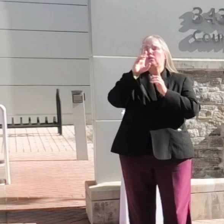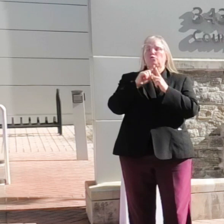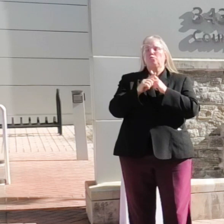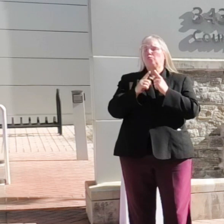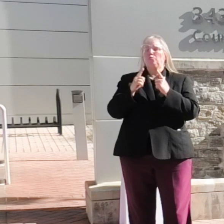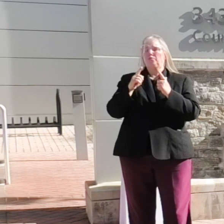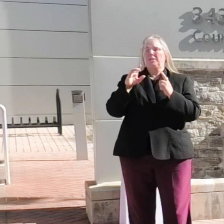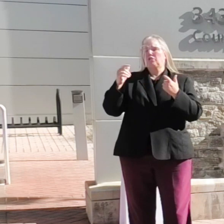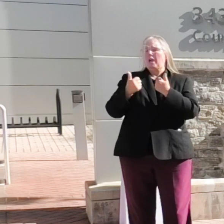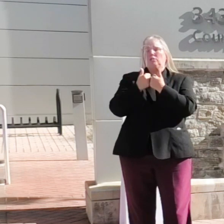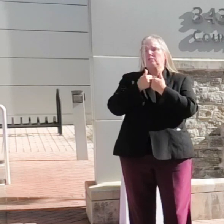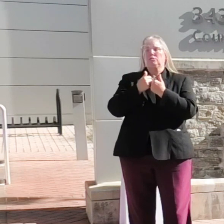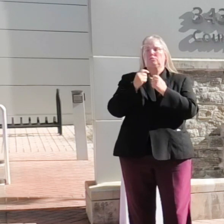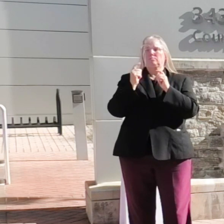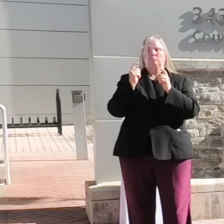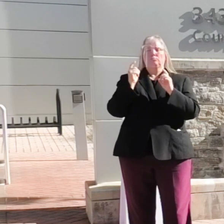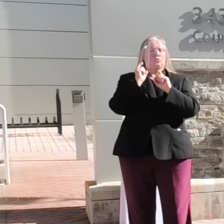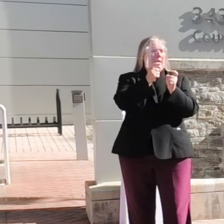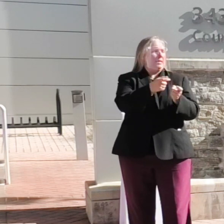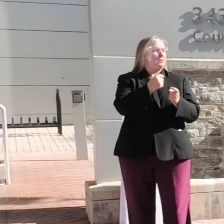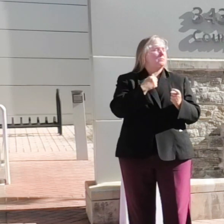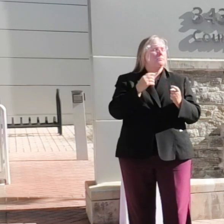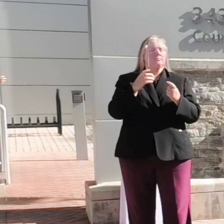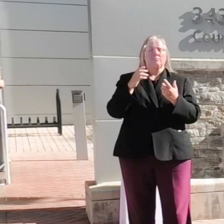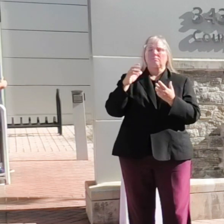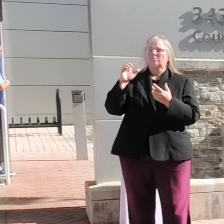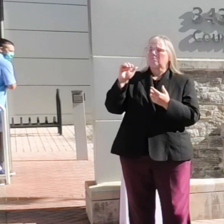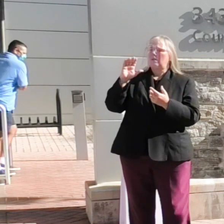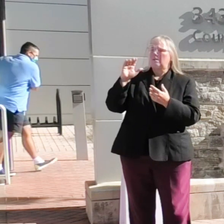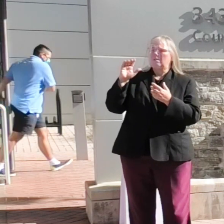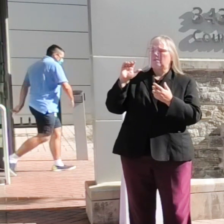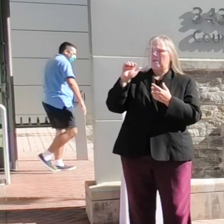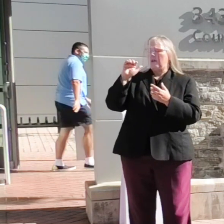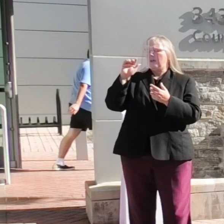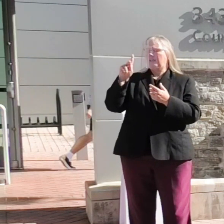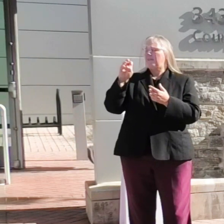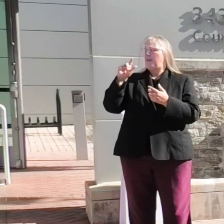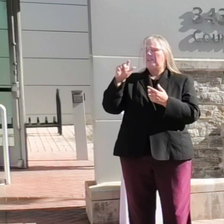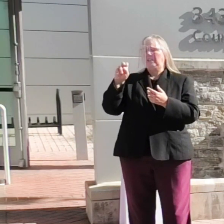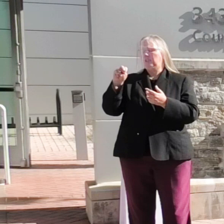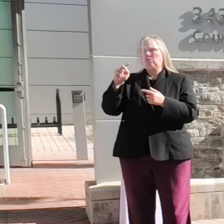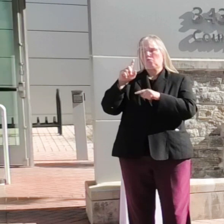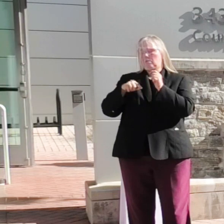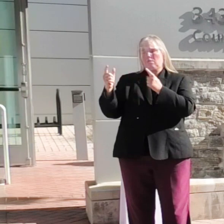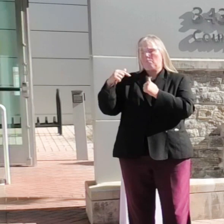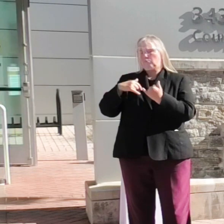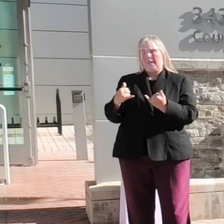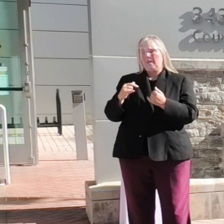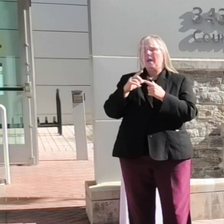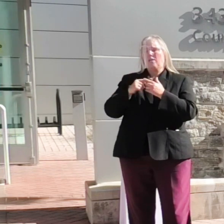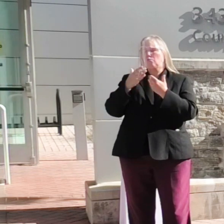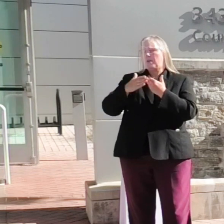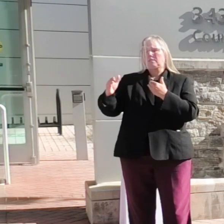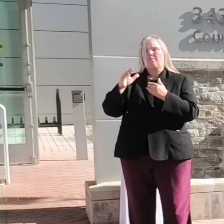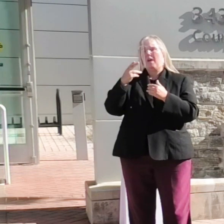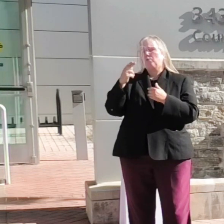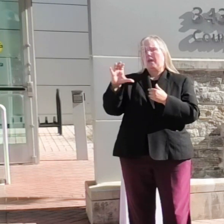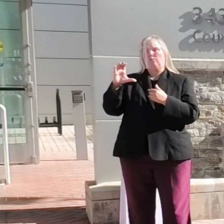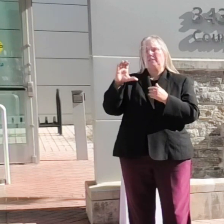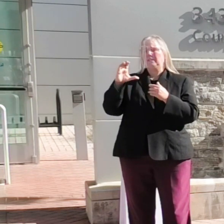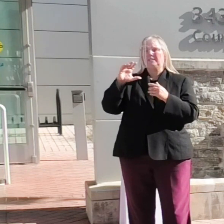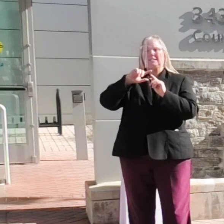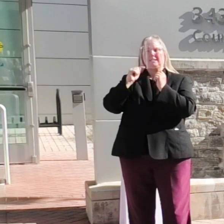Innovation Officer, Angela Combellin, who unfortunately couldn't be here today, and the rest of the Howard County team